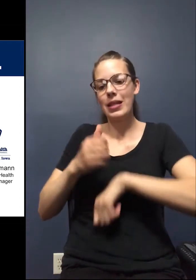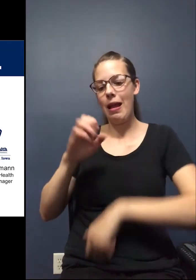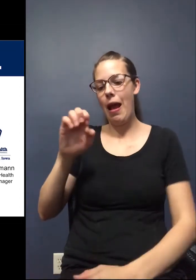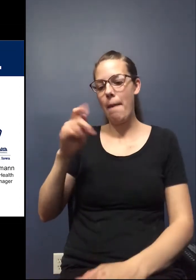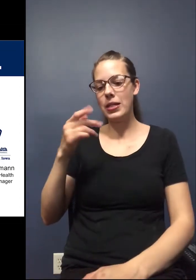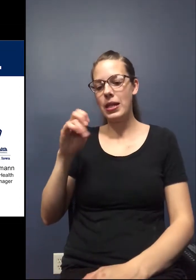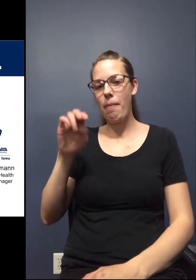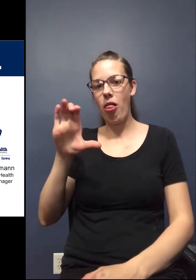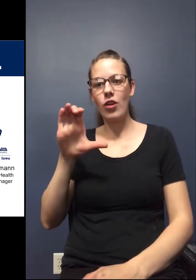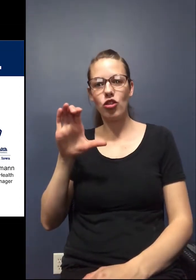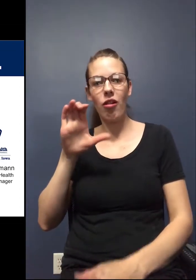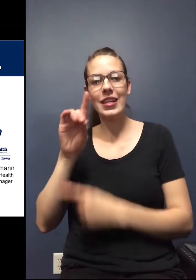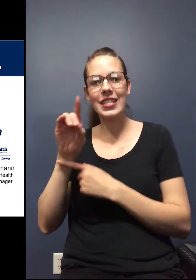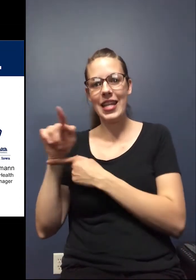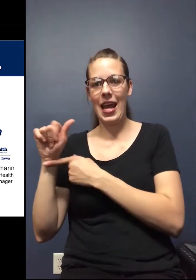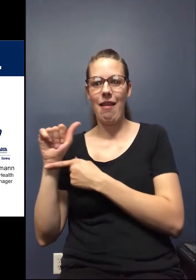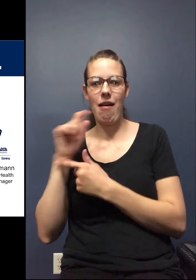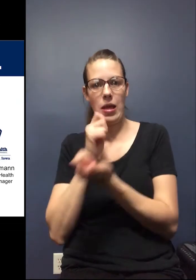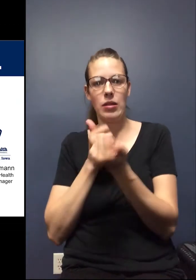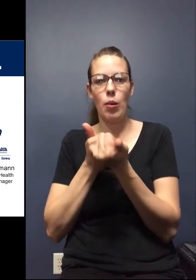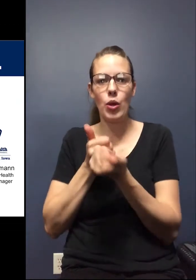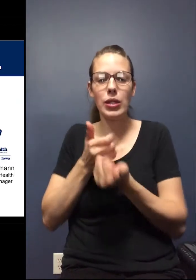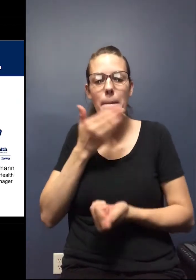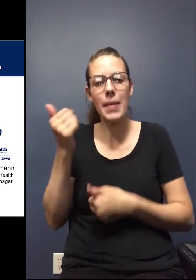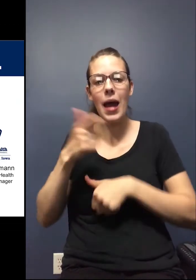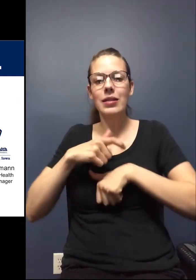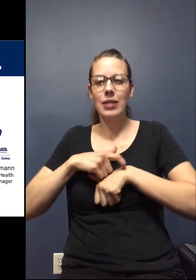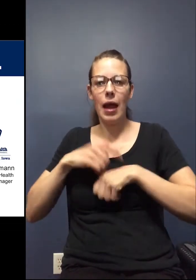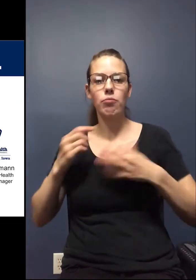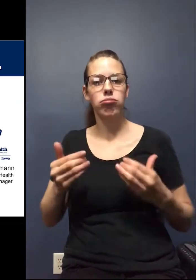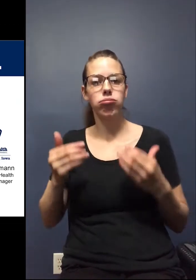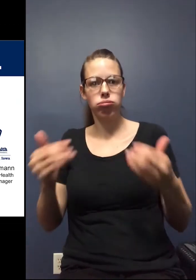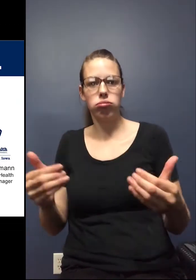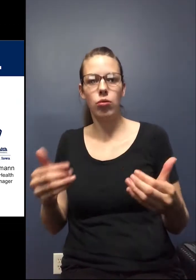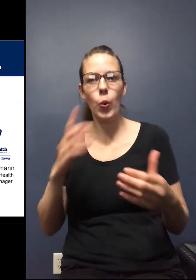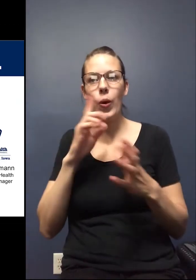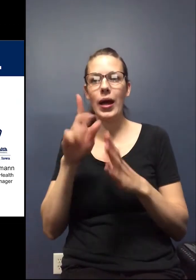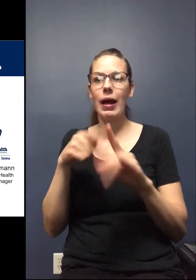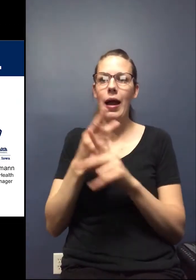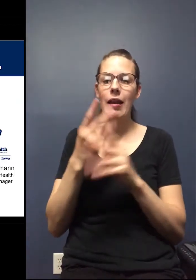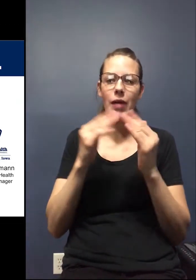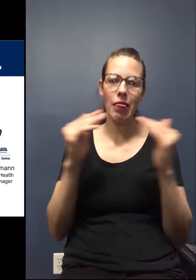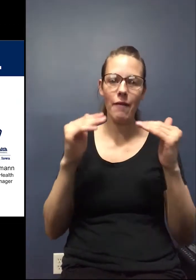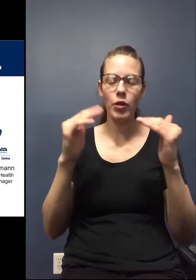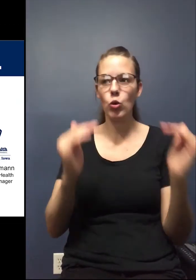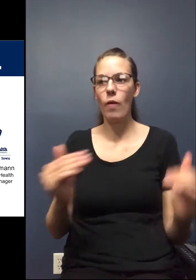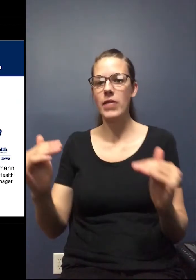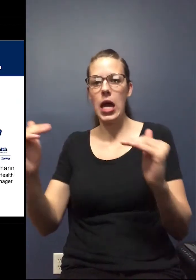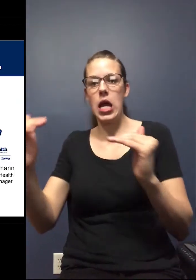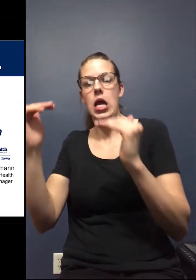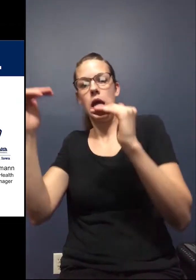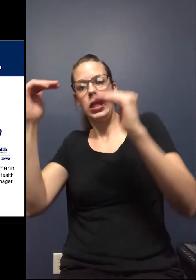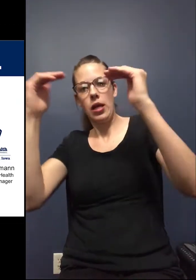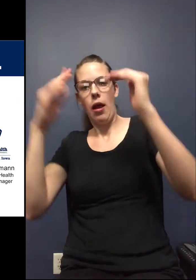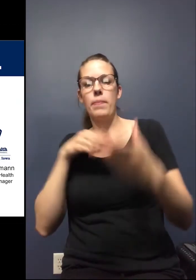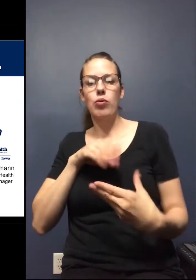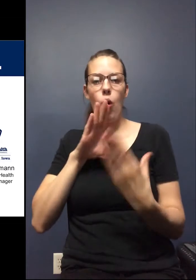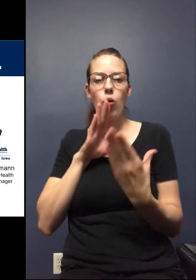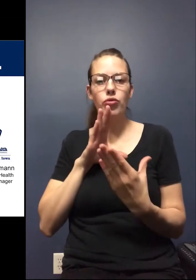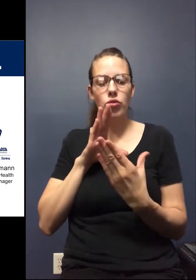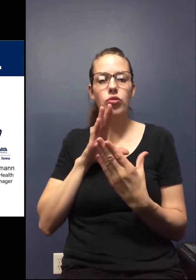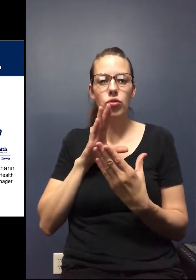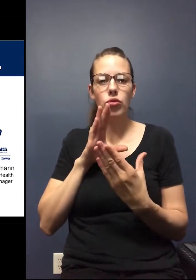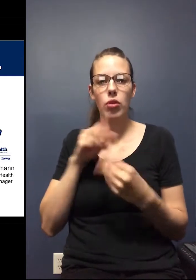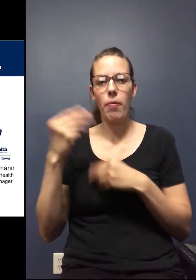data that supports the best times to be moving forward and what kind of levels is the phased-in approach to provide to businesses